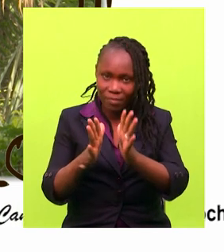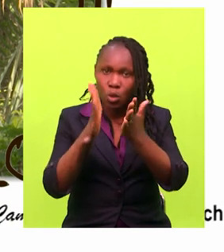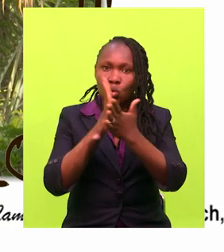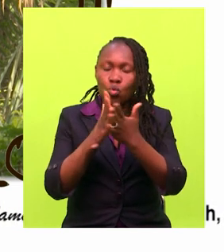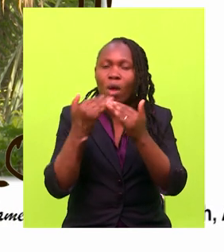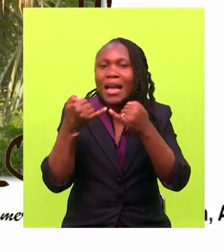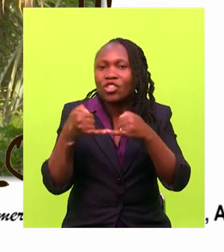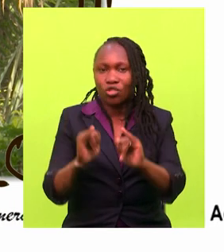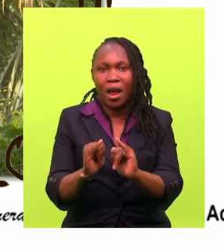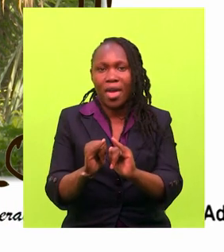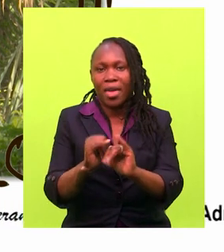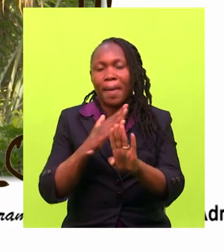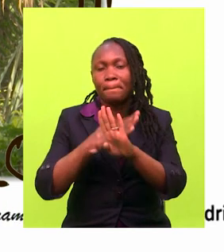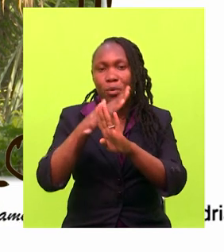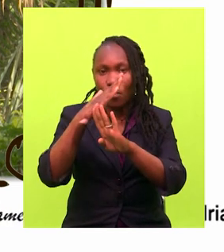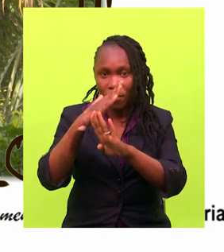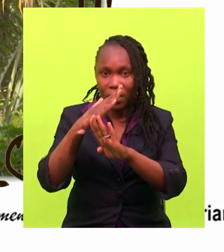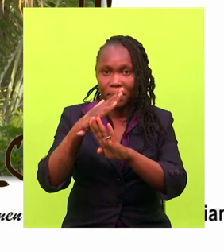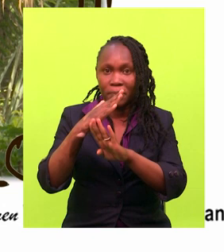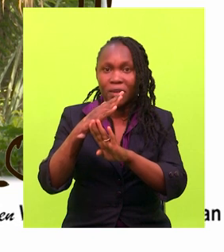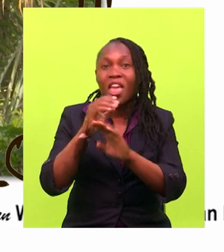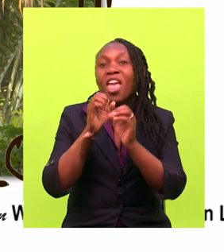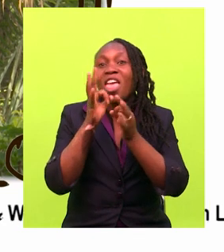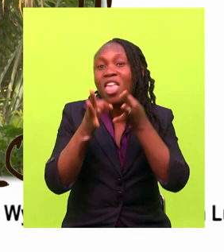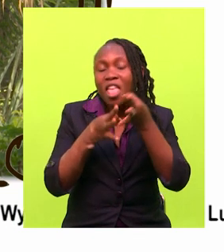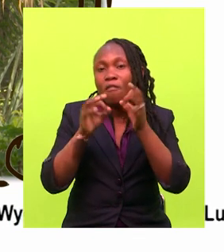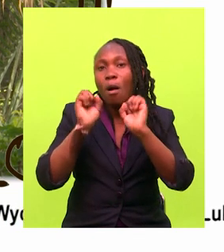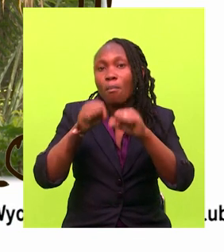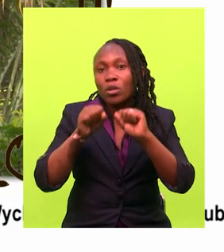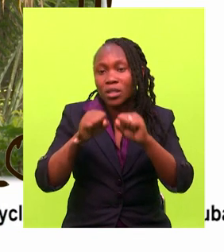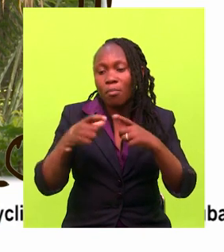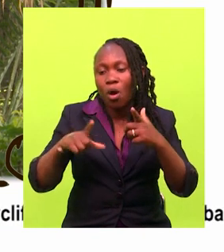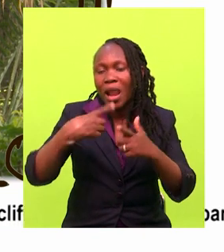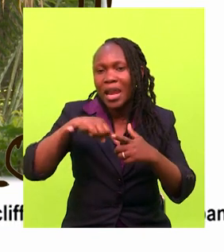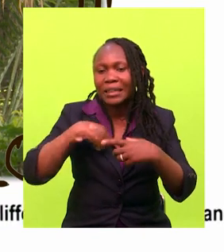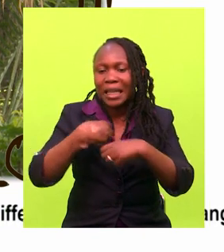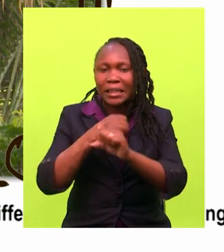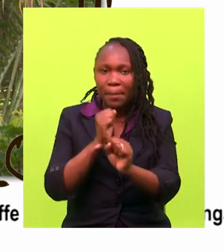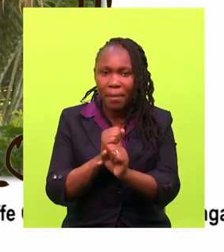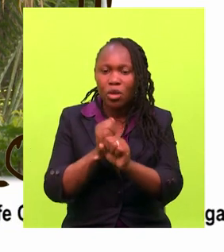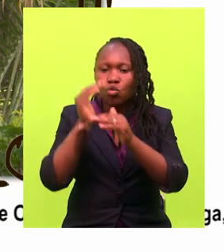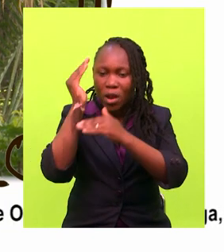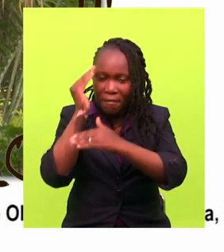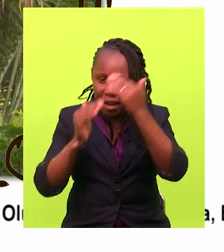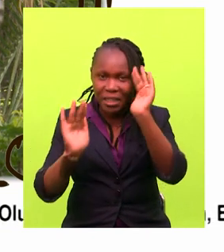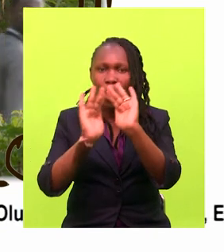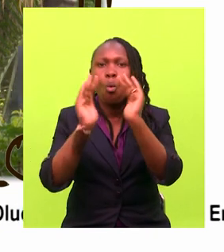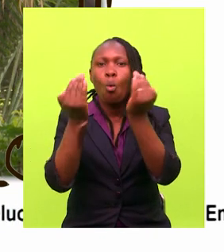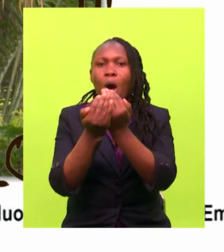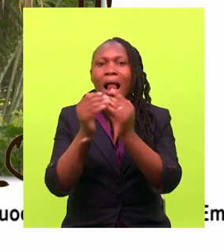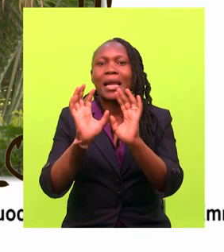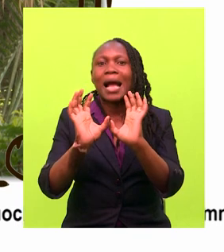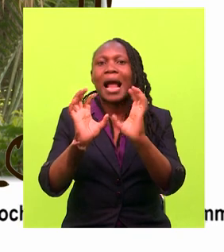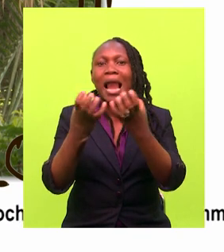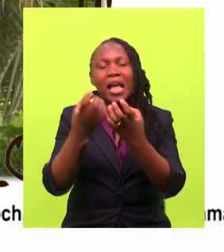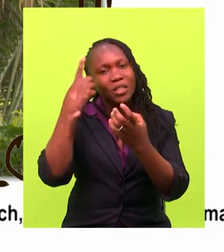we are trying, we are improving, I like the pace and if it's possible let's make the university be a world class